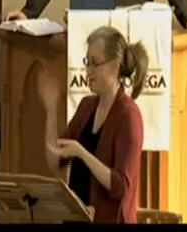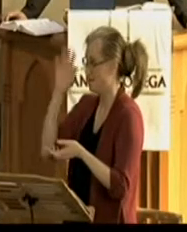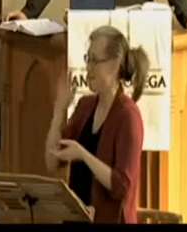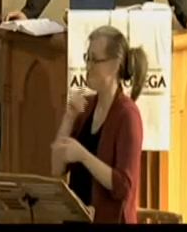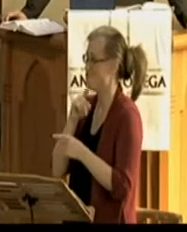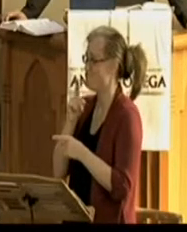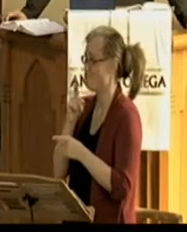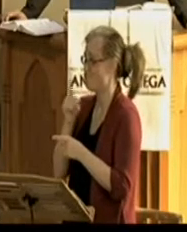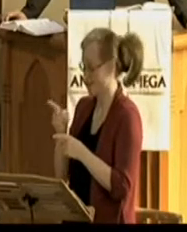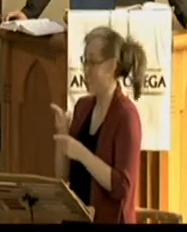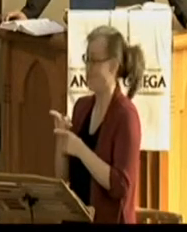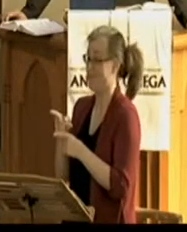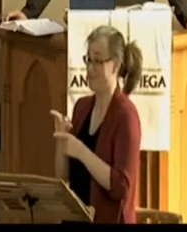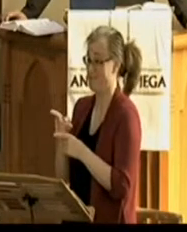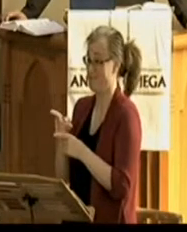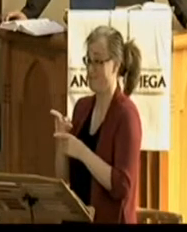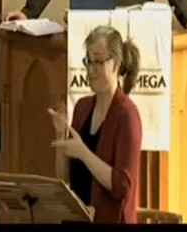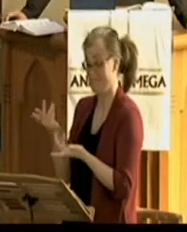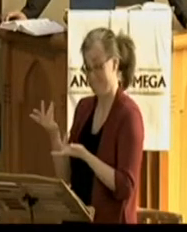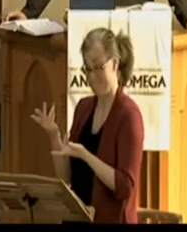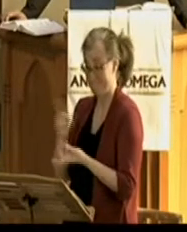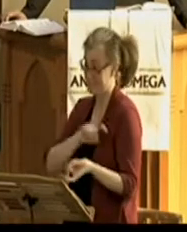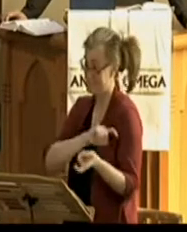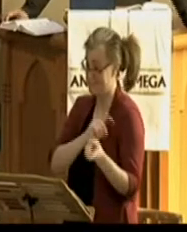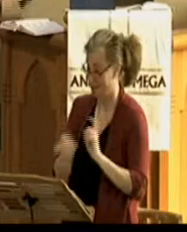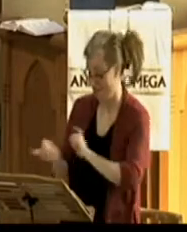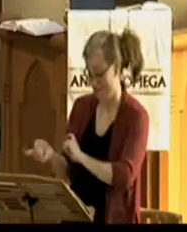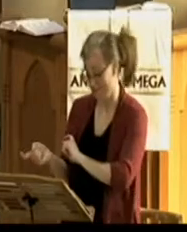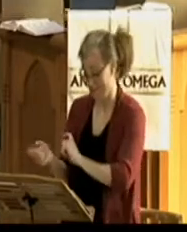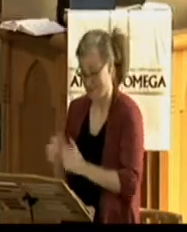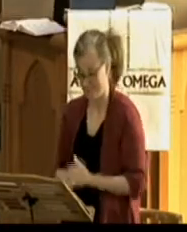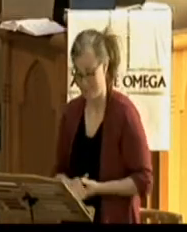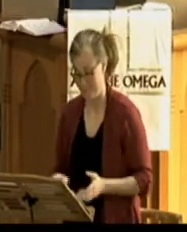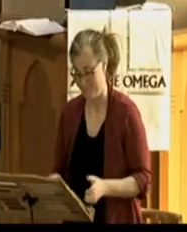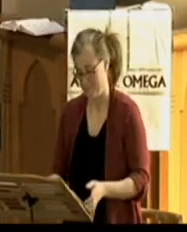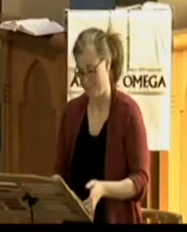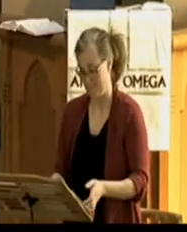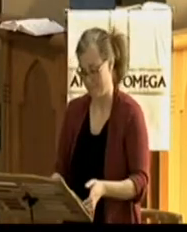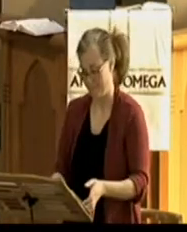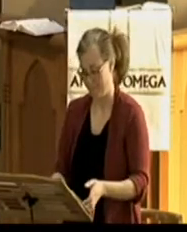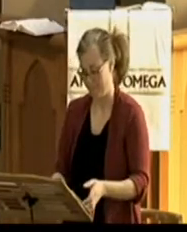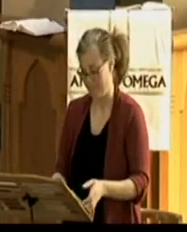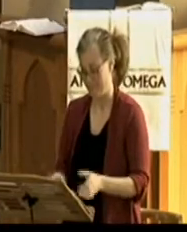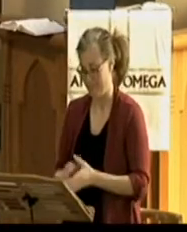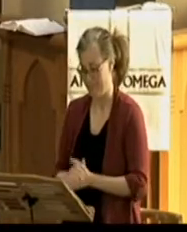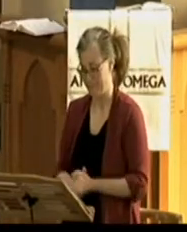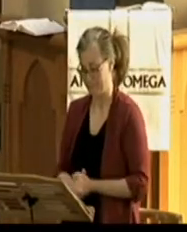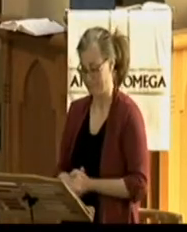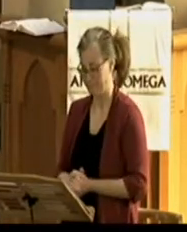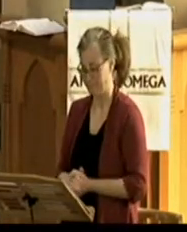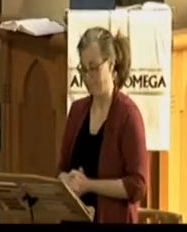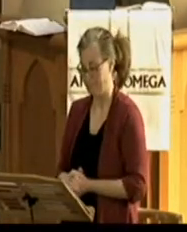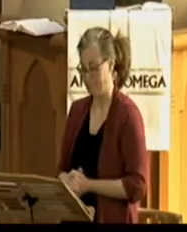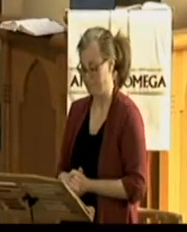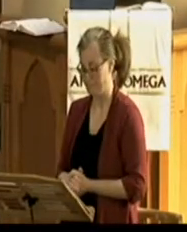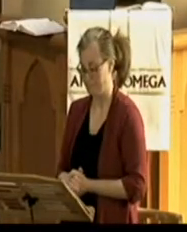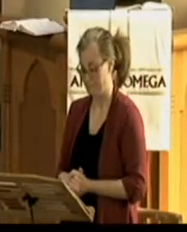The Case for Christ. Here in John. Jesus came to Thomas. Our merciful Lord comes to us.